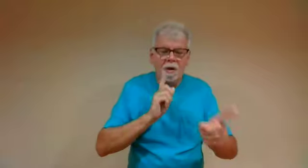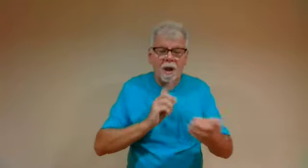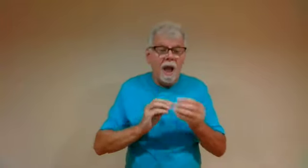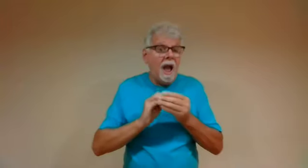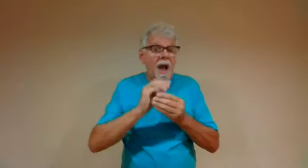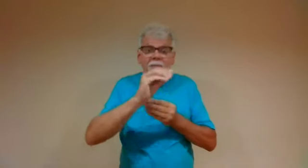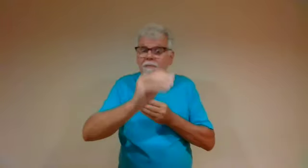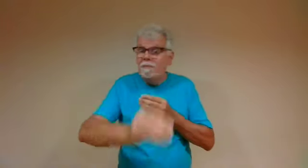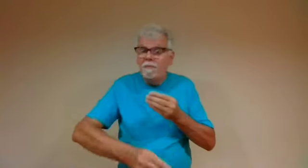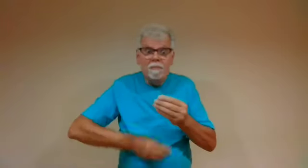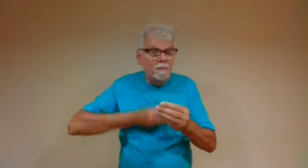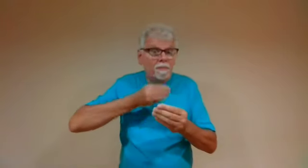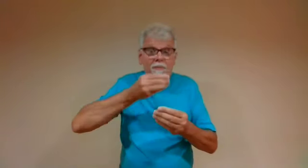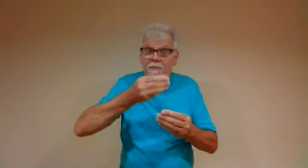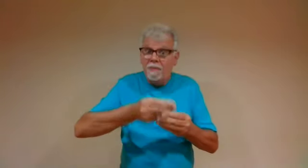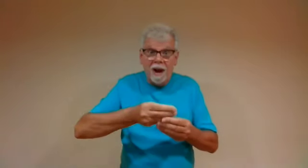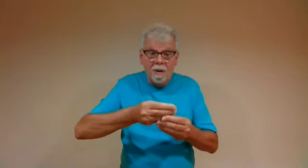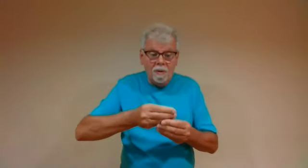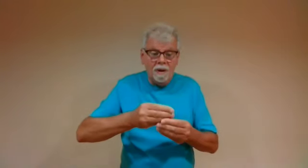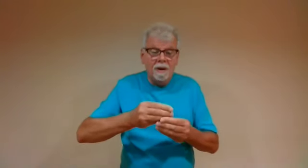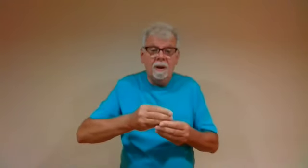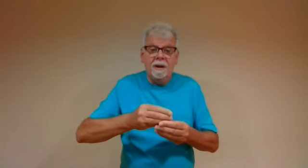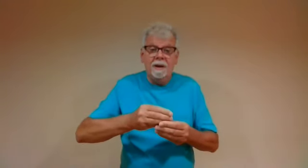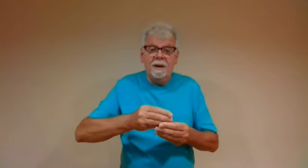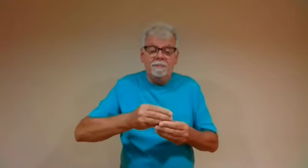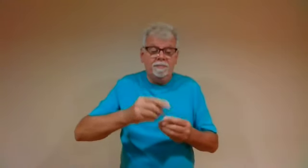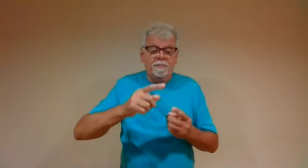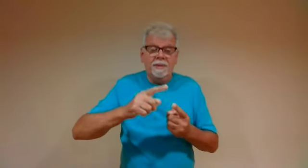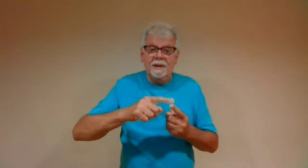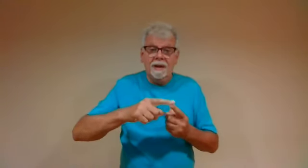In psalms And